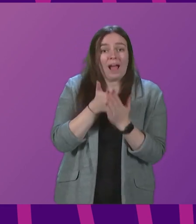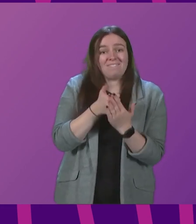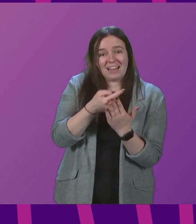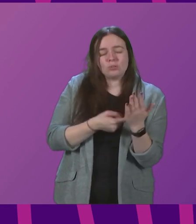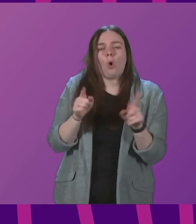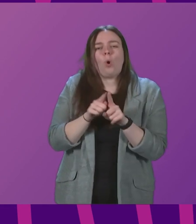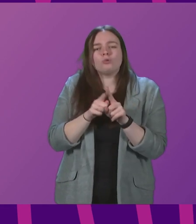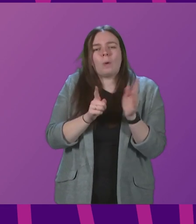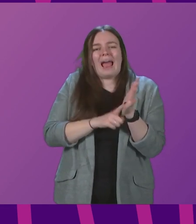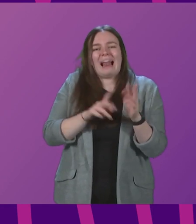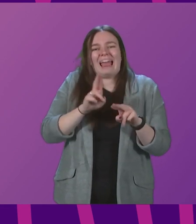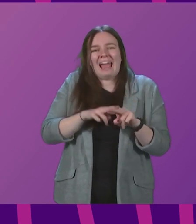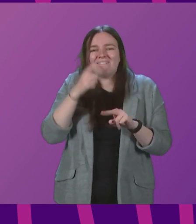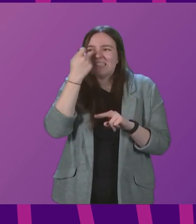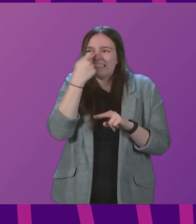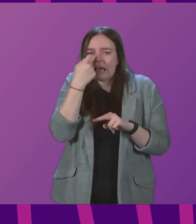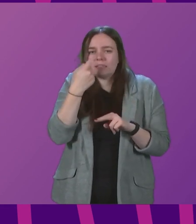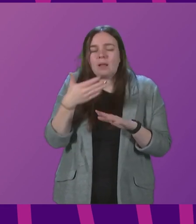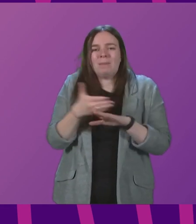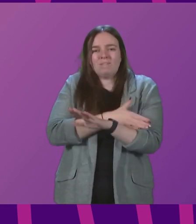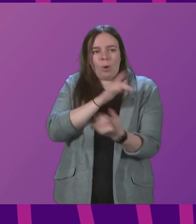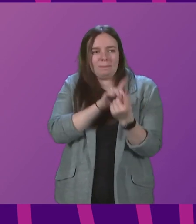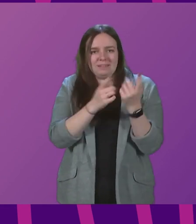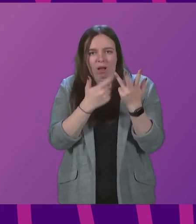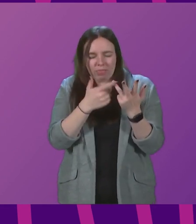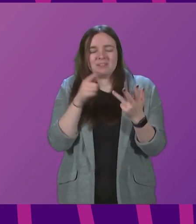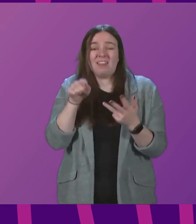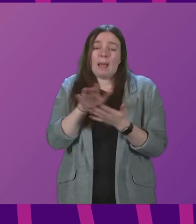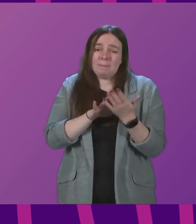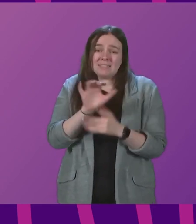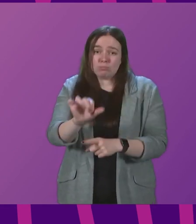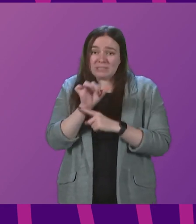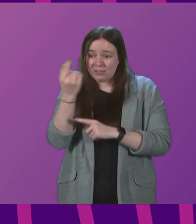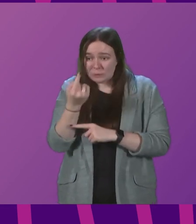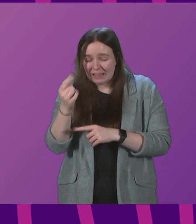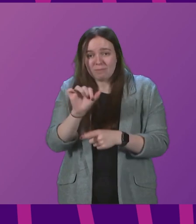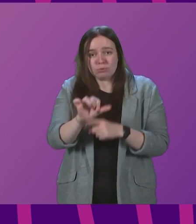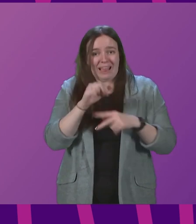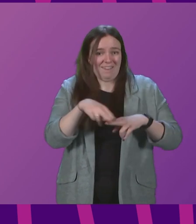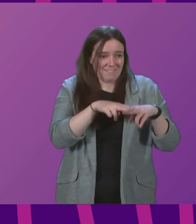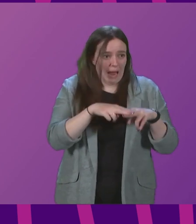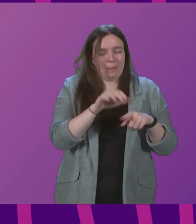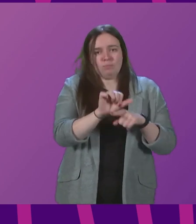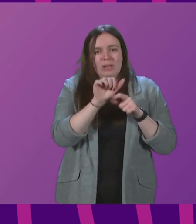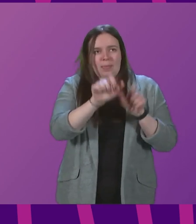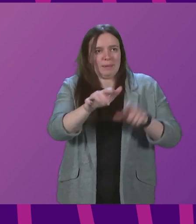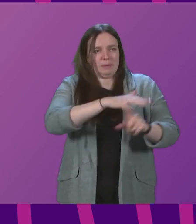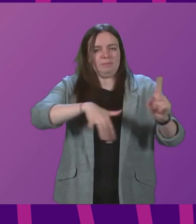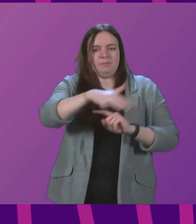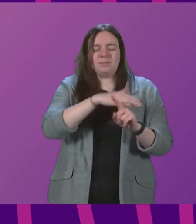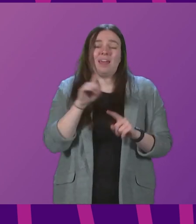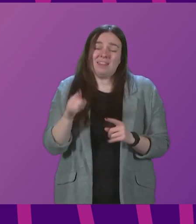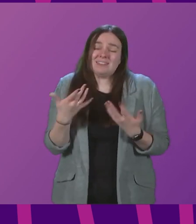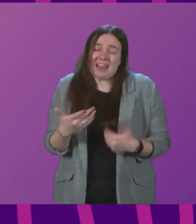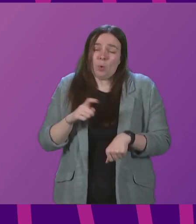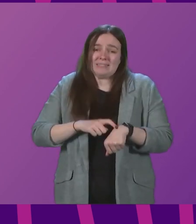take a lateral flow test before meeting others. This is about protecting you, your family and those around you. This is a time of anxiety for people worried